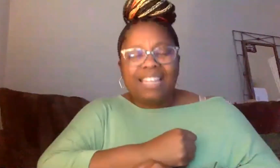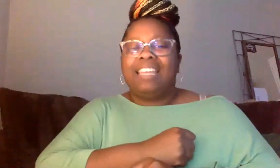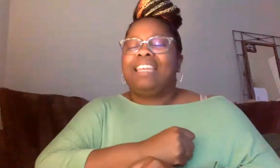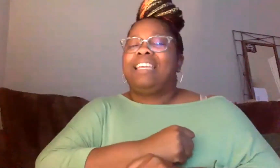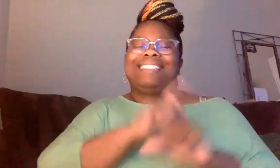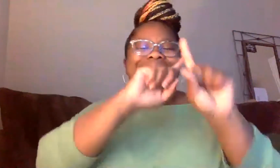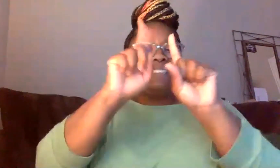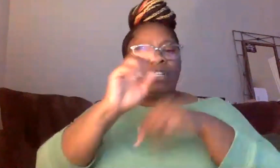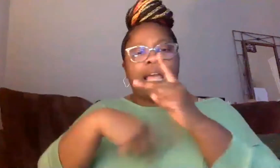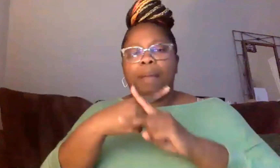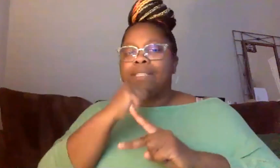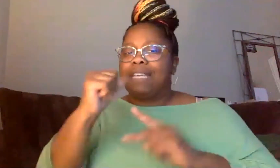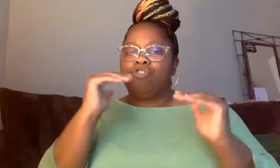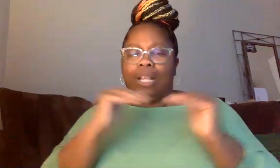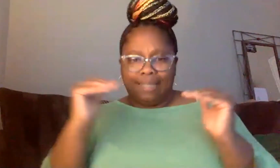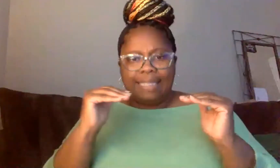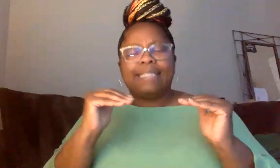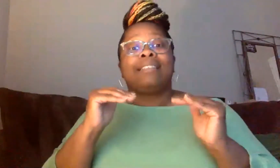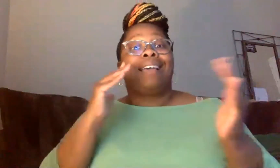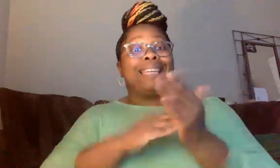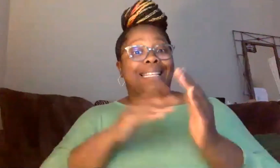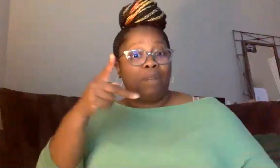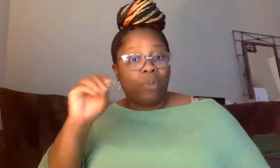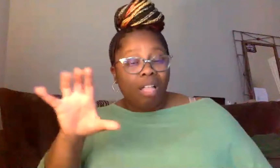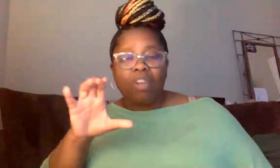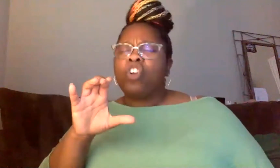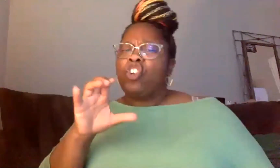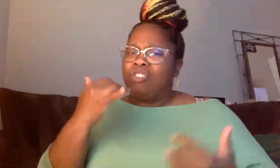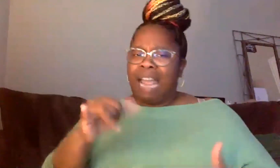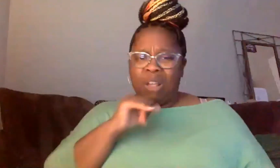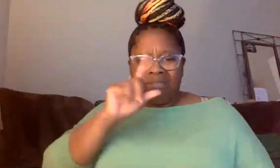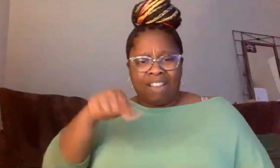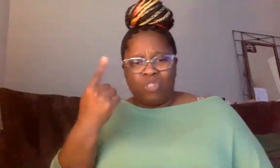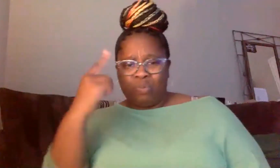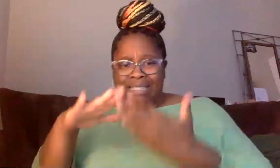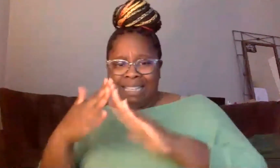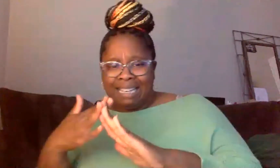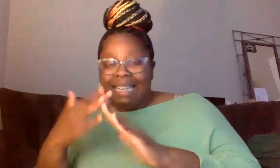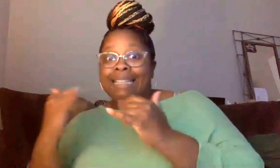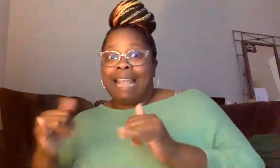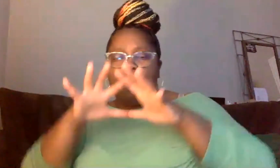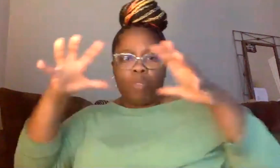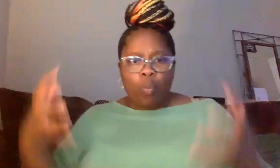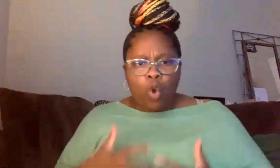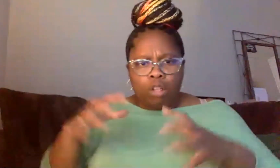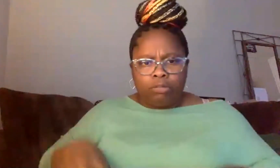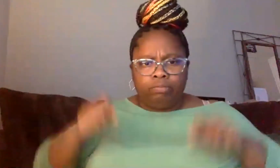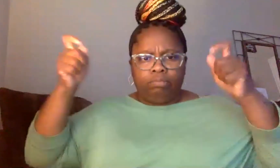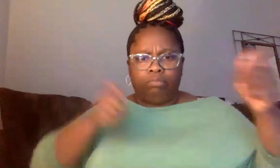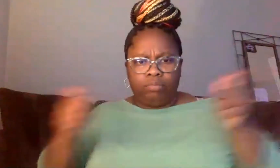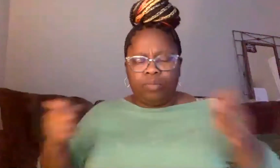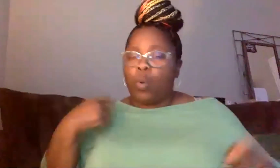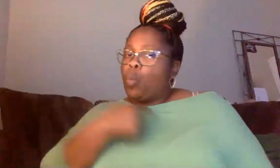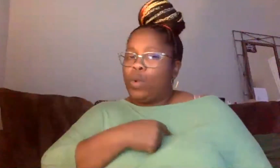And it's, it's at a height. is right now to where it's a world issue. And I feel this is the perfect times where we